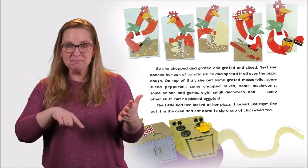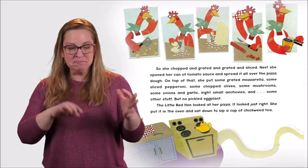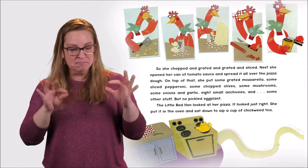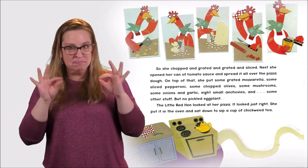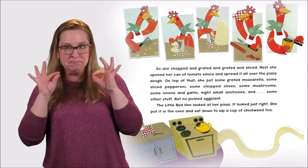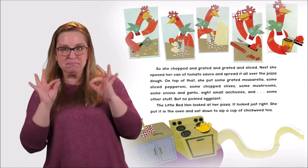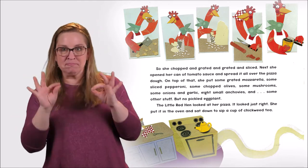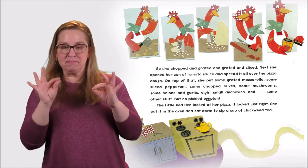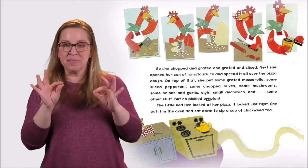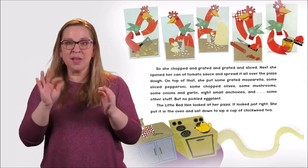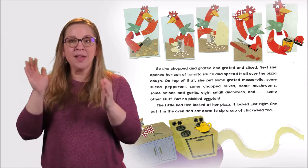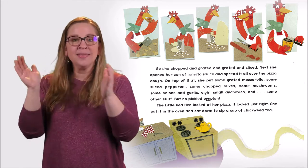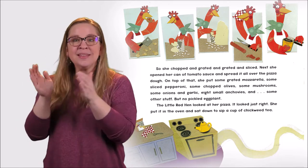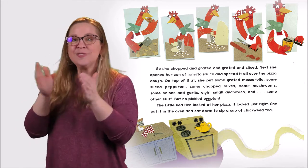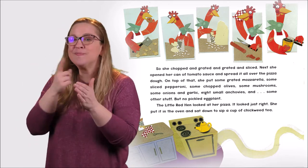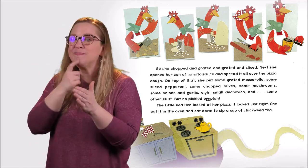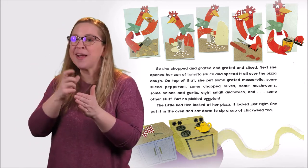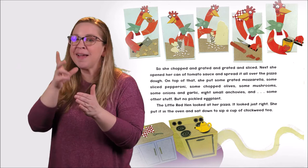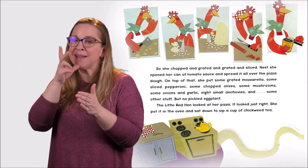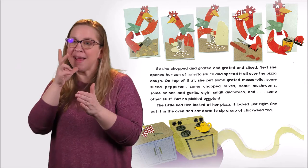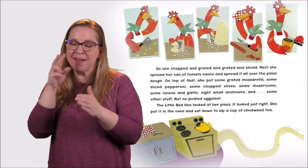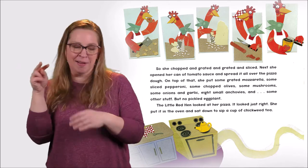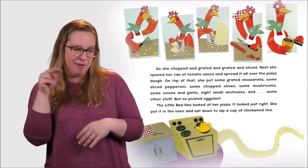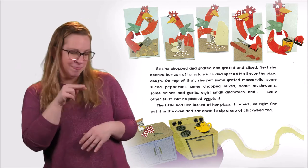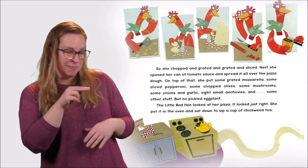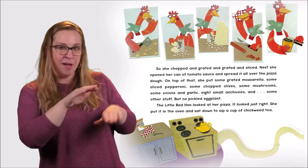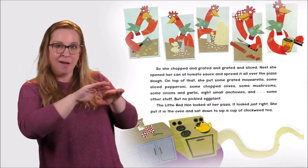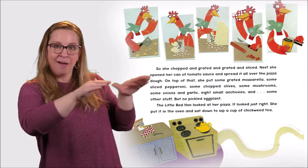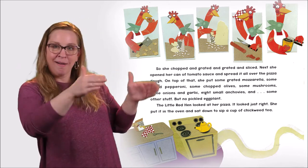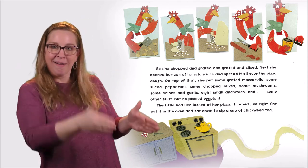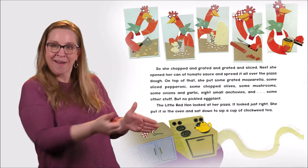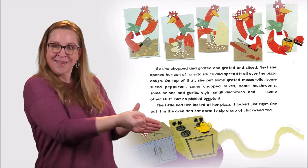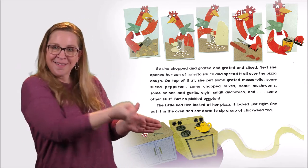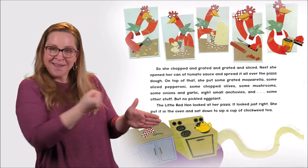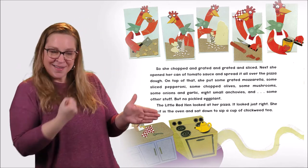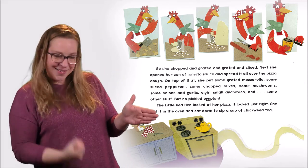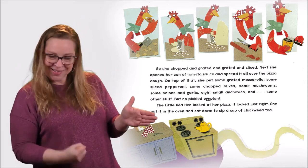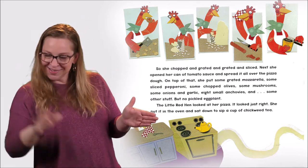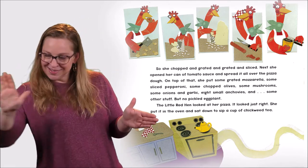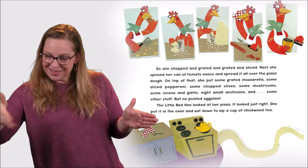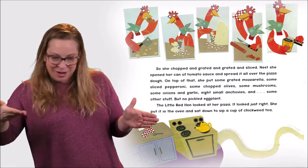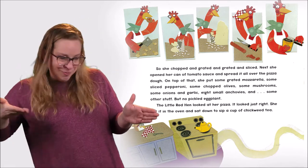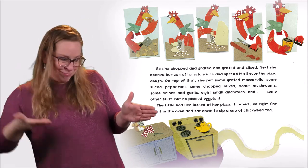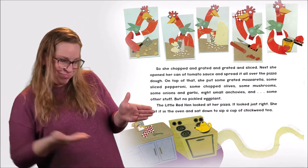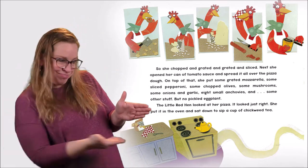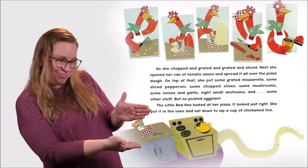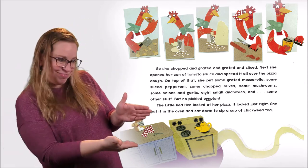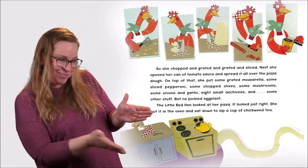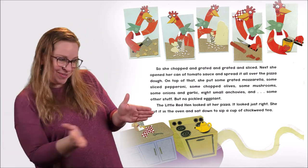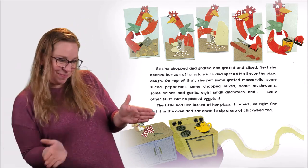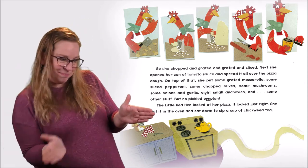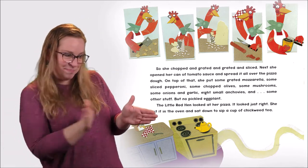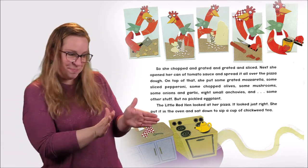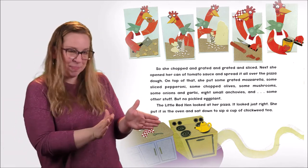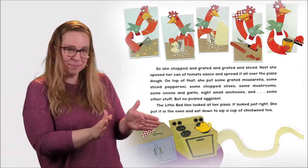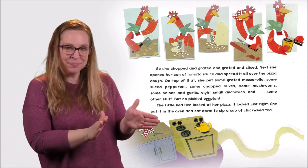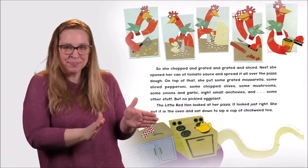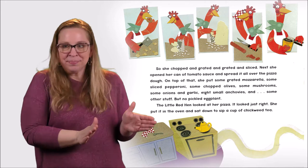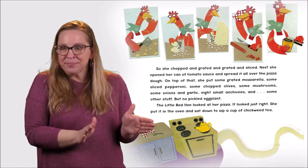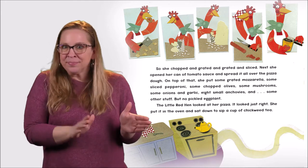The Little Red Hen looked at her pizza. It looked just right. She put it in the